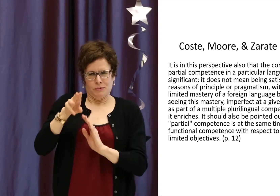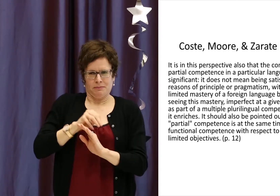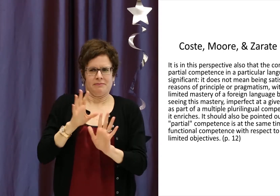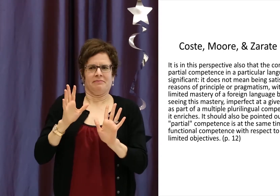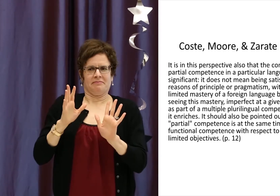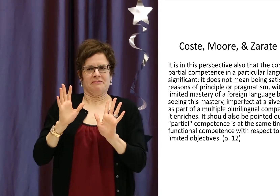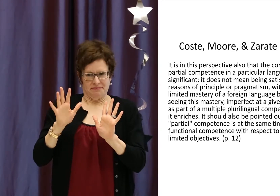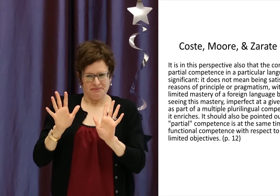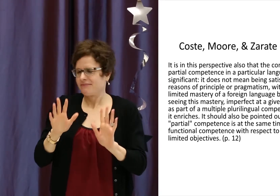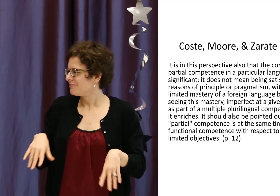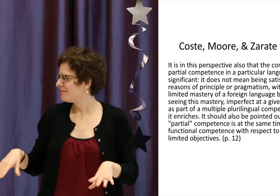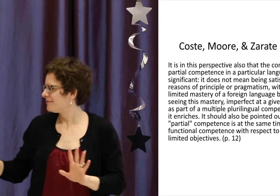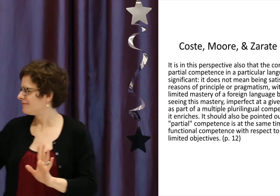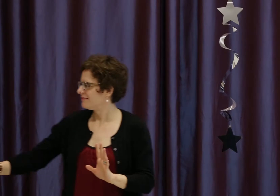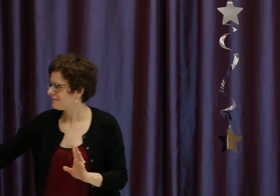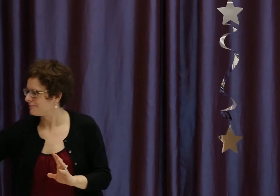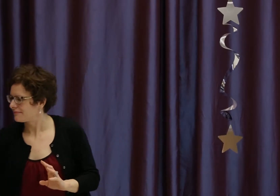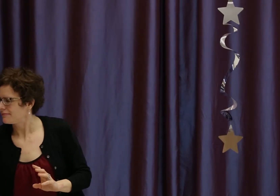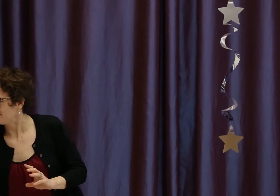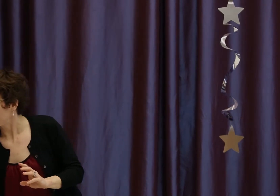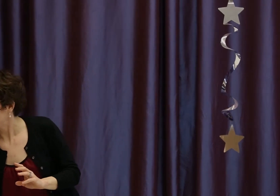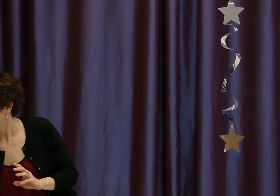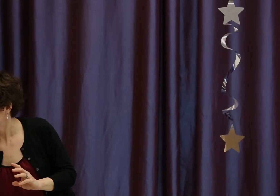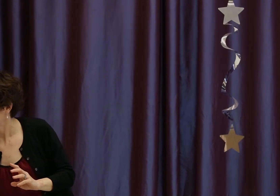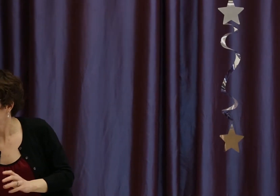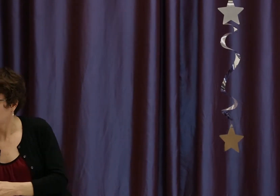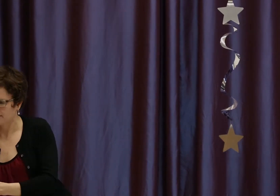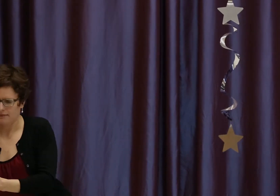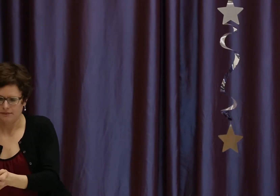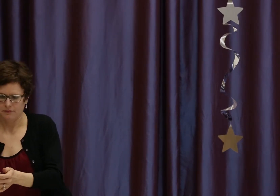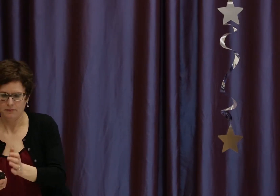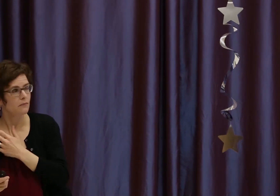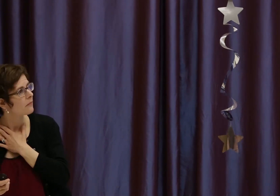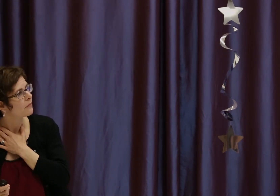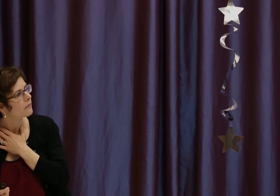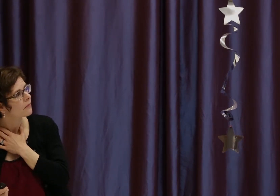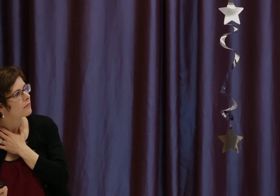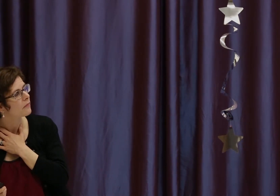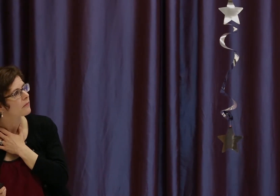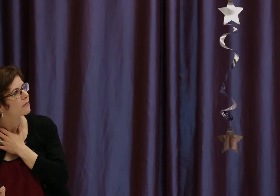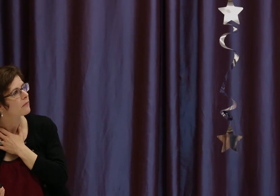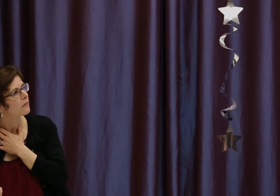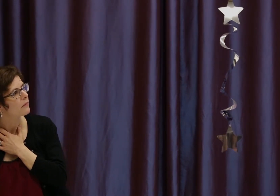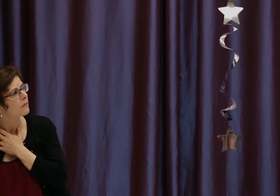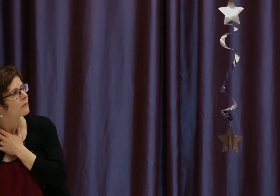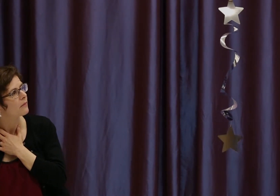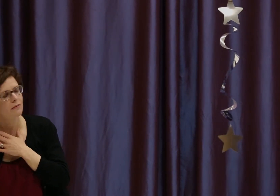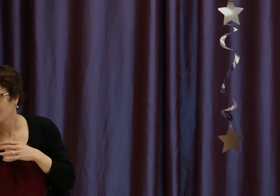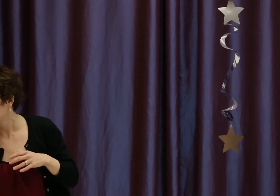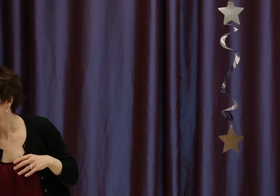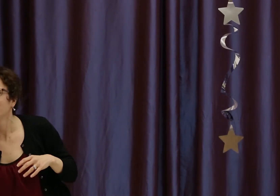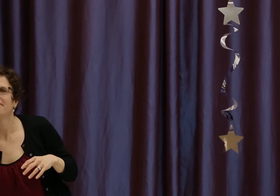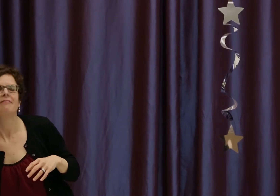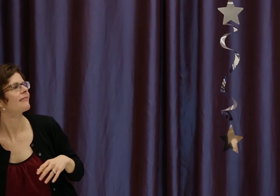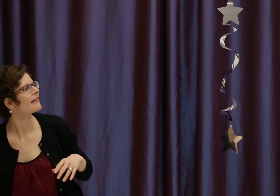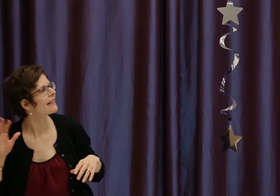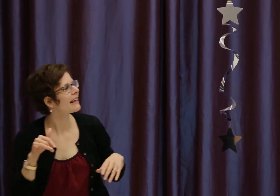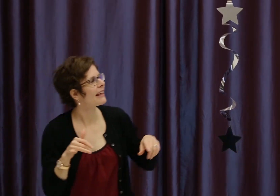enough to win. So, this is how I've come to focus my attention now, for the next two years, on developing a parent ASL